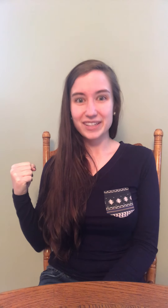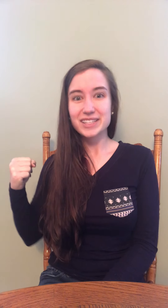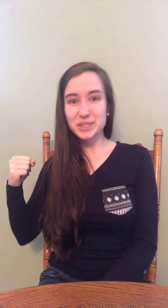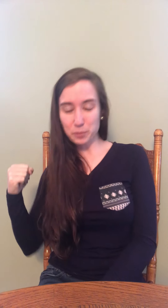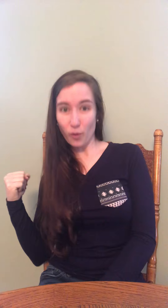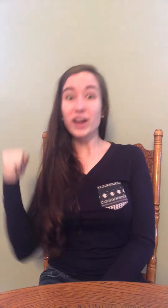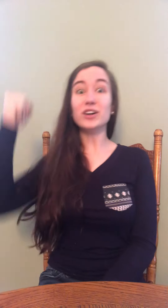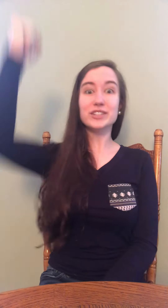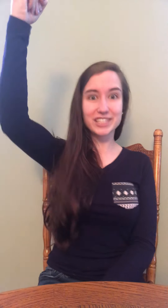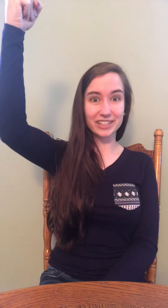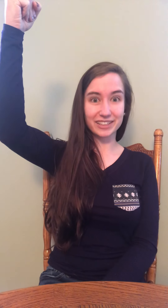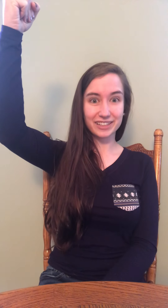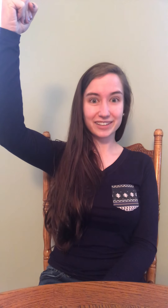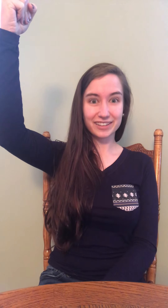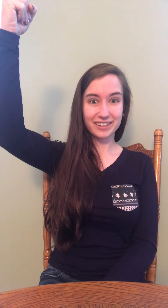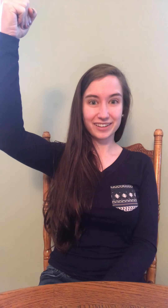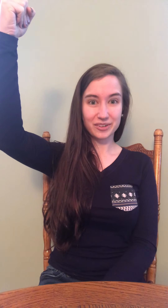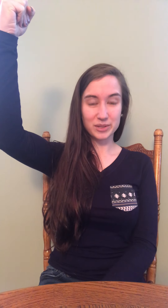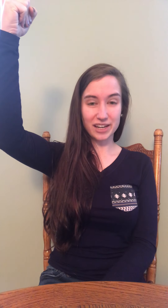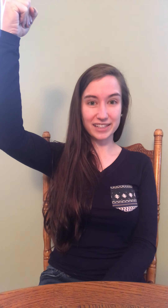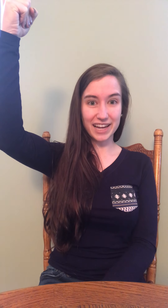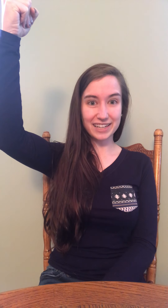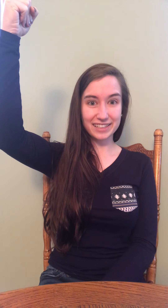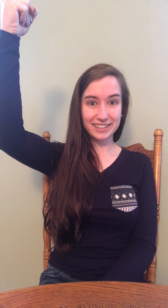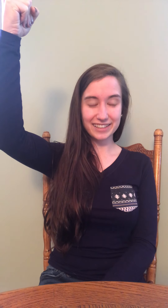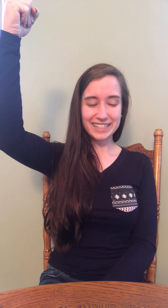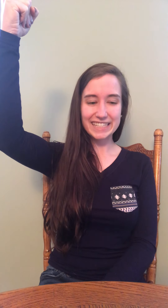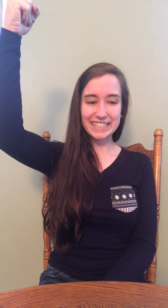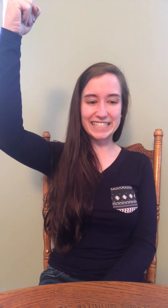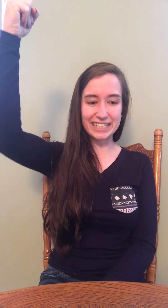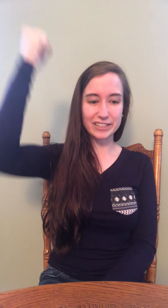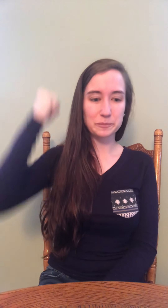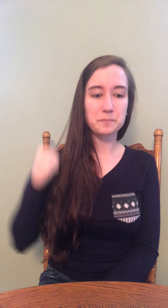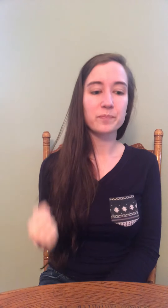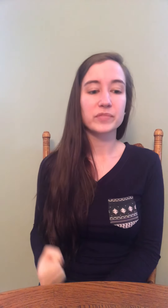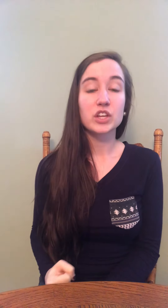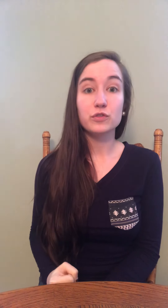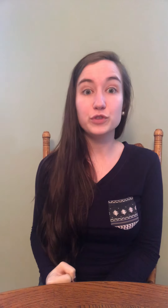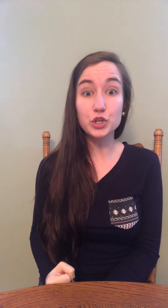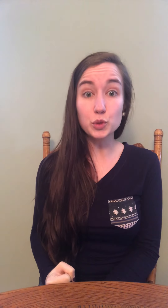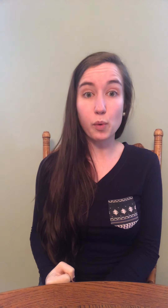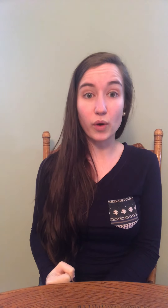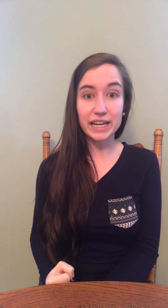Spoiled. Spoiled. What sound at the end? D. Viewpoint.